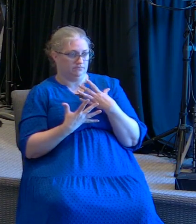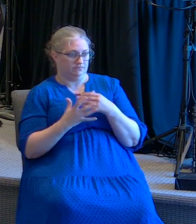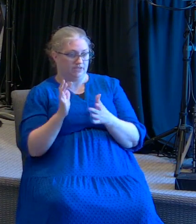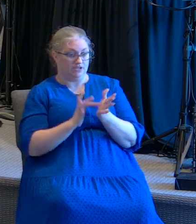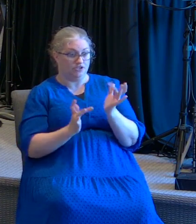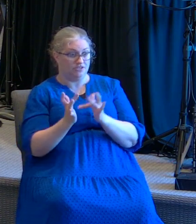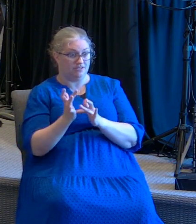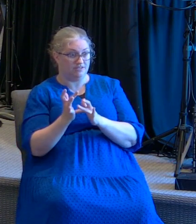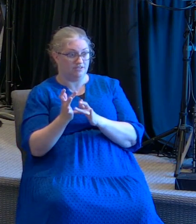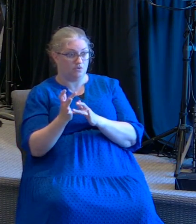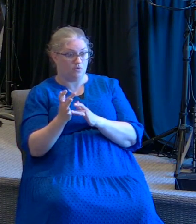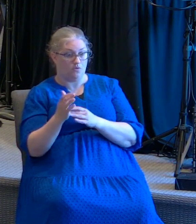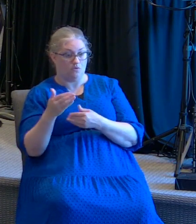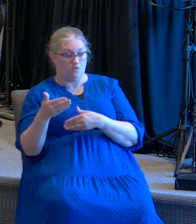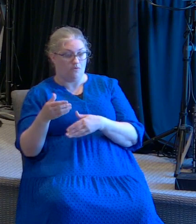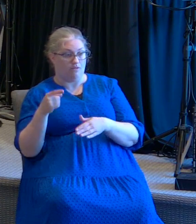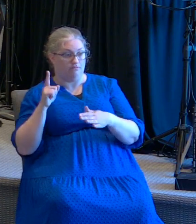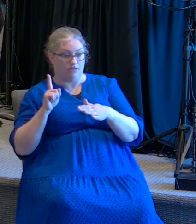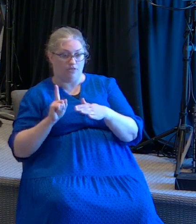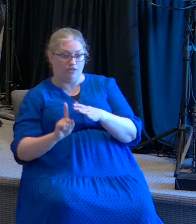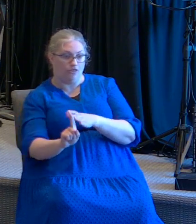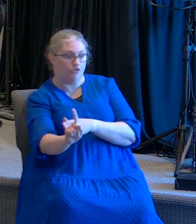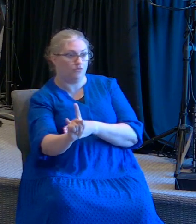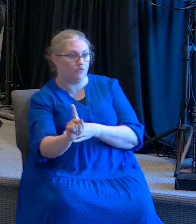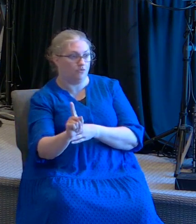Jesus walked through the door or walked through the wall one of the